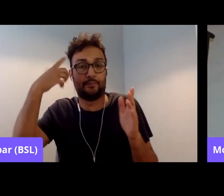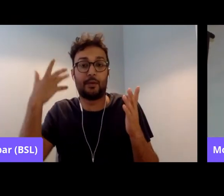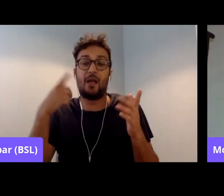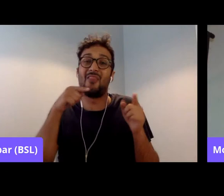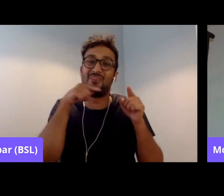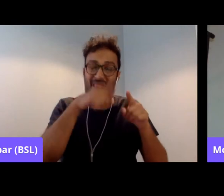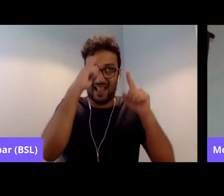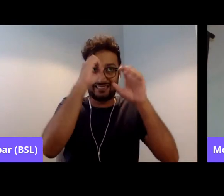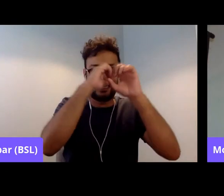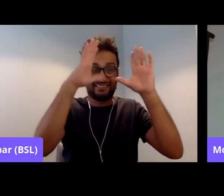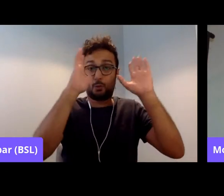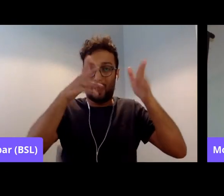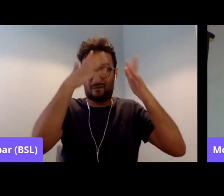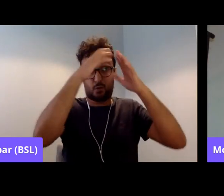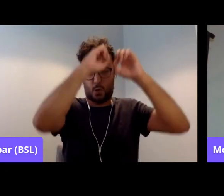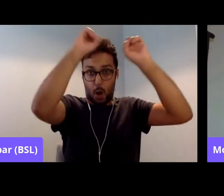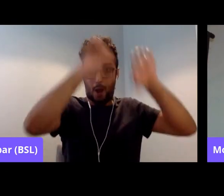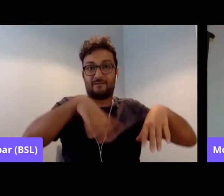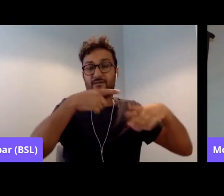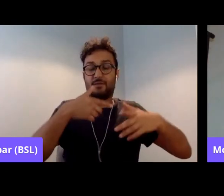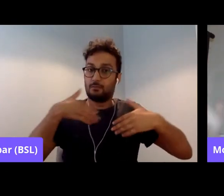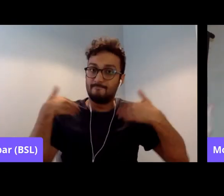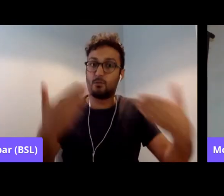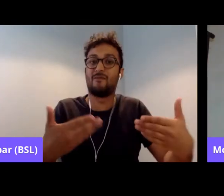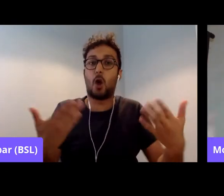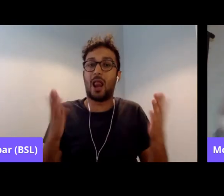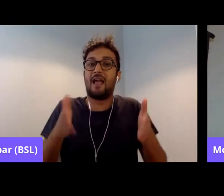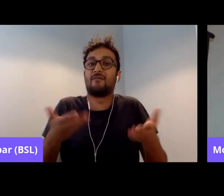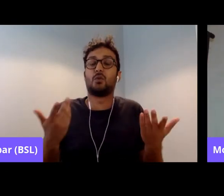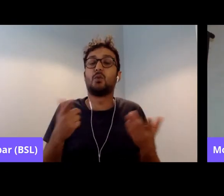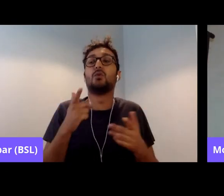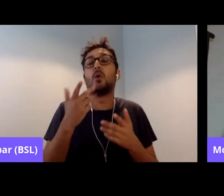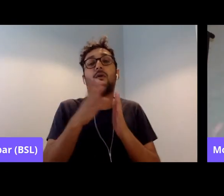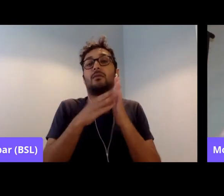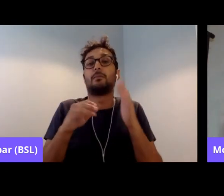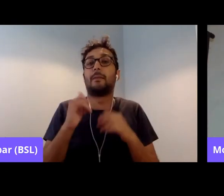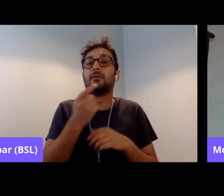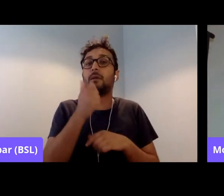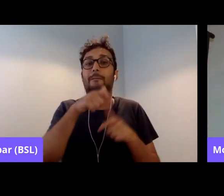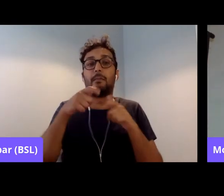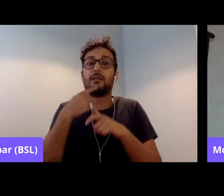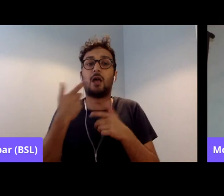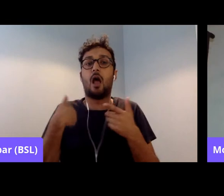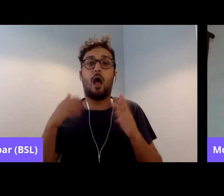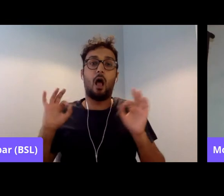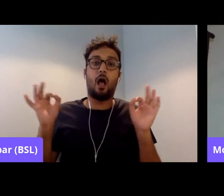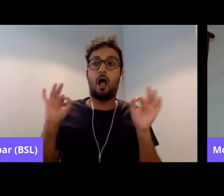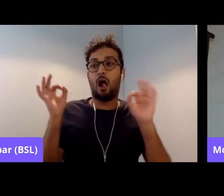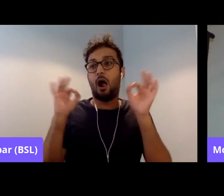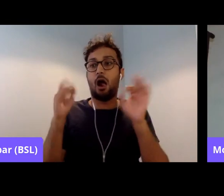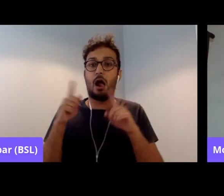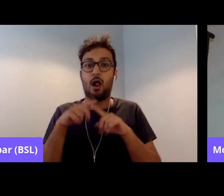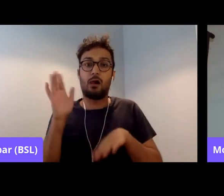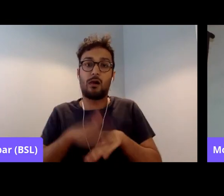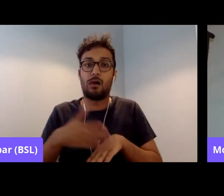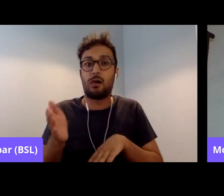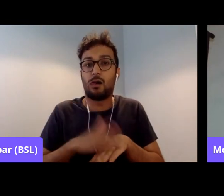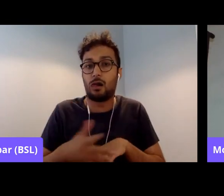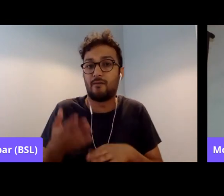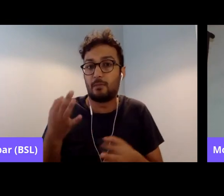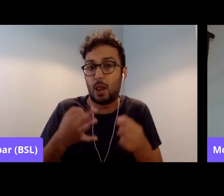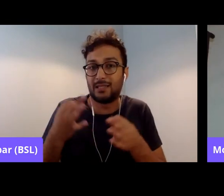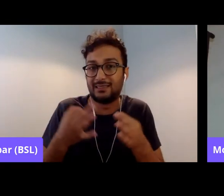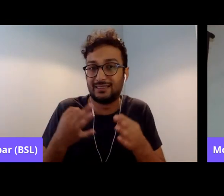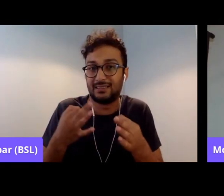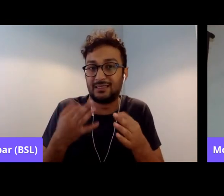in which someone here, for example, can say that they don't care about politics, they bifuricate politics from their own life, it's not a possibility for